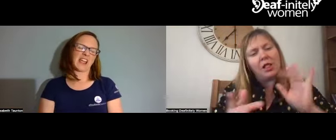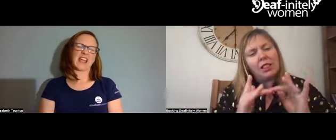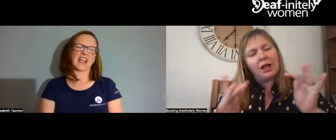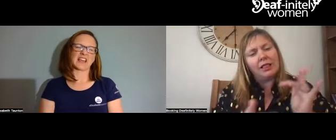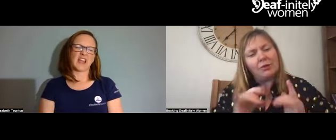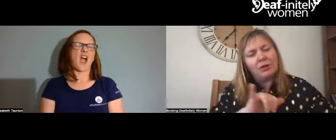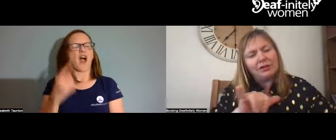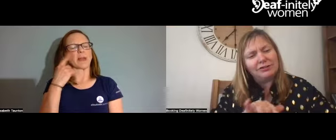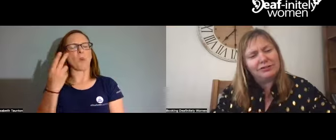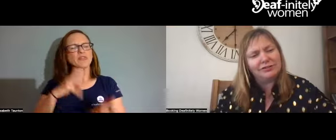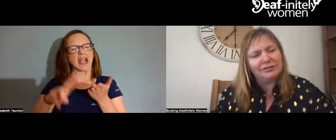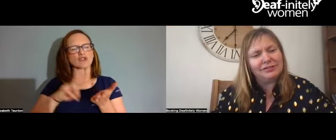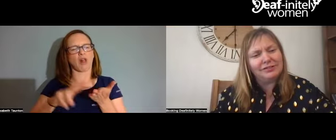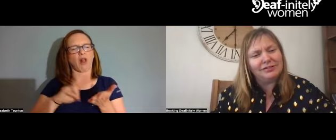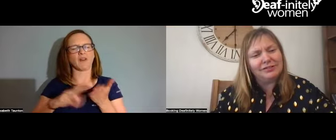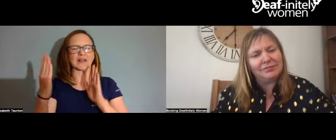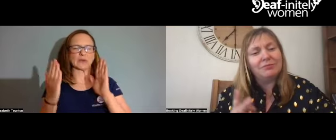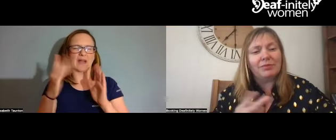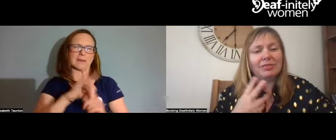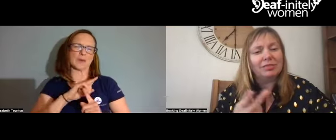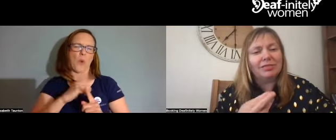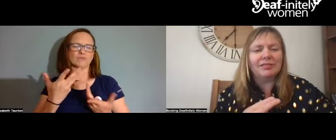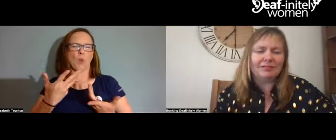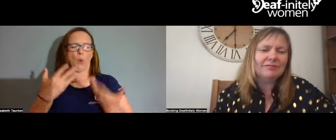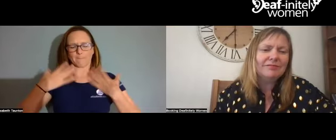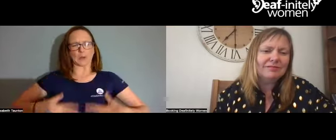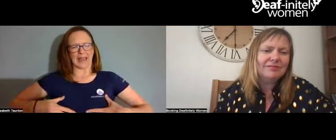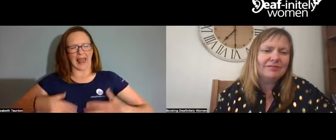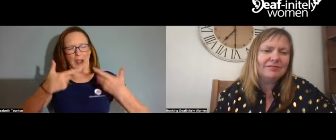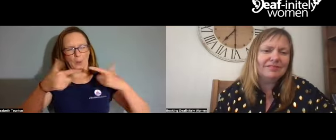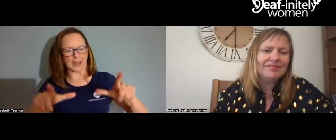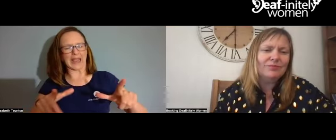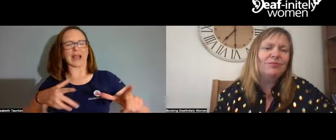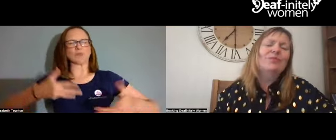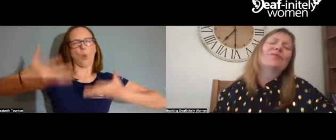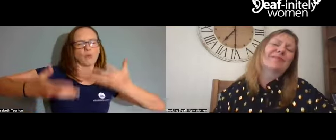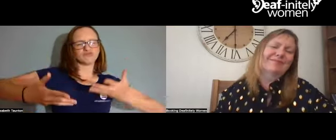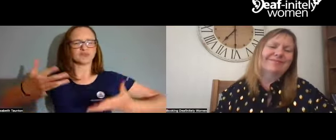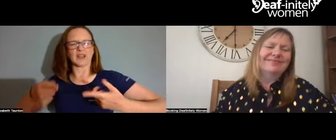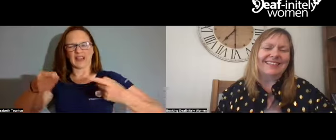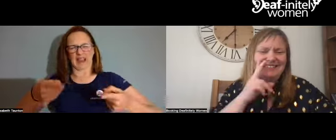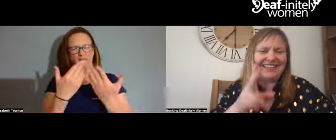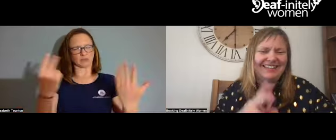Do you prefer face-to-face or online? I like, naturally, face-to-face. I can see the body language.